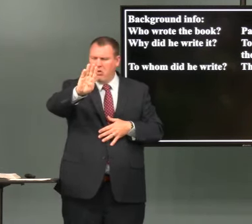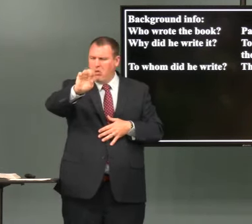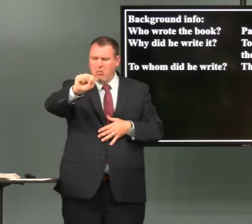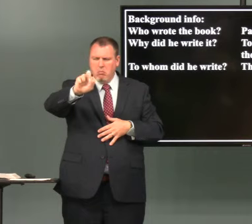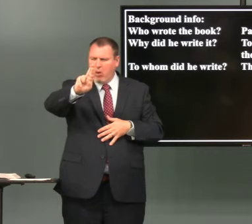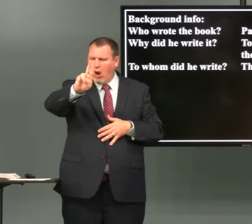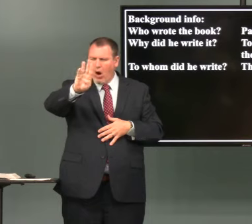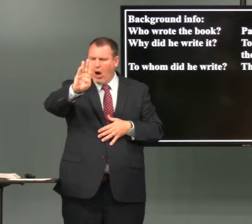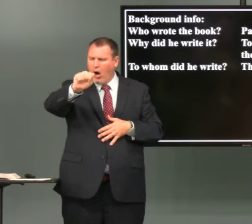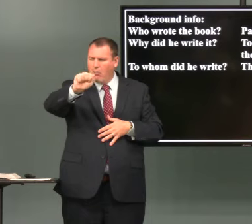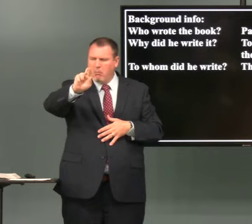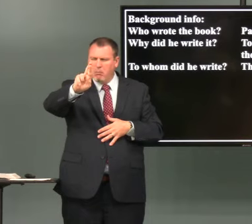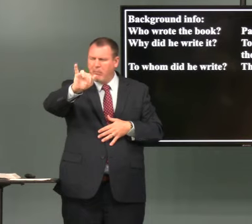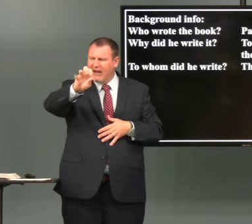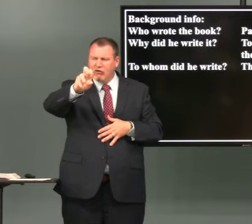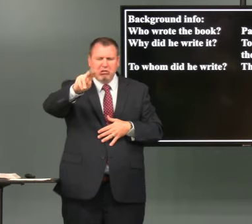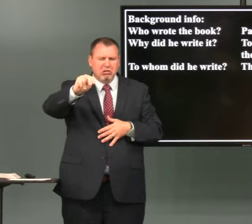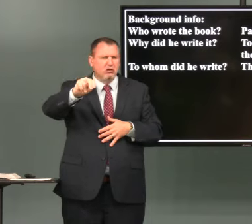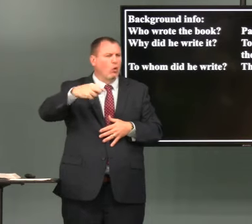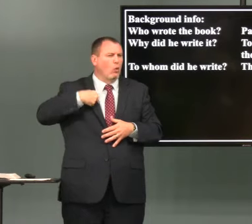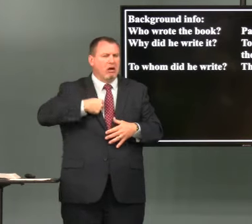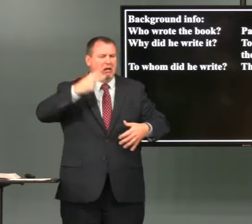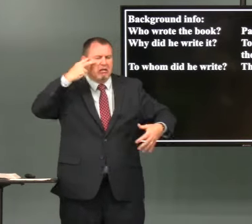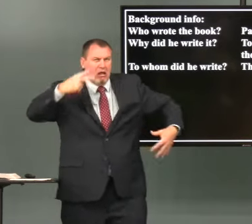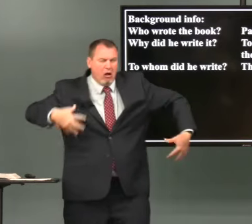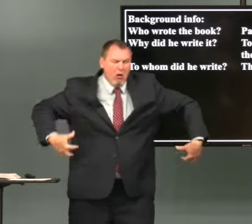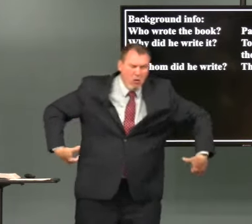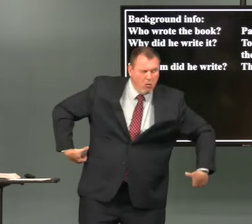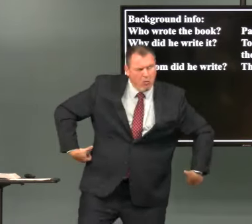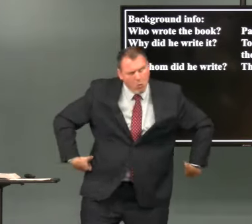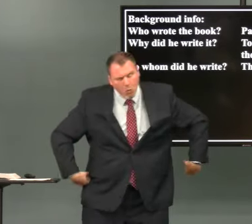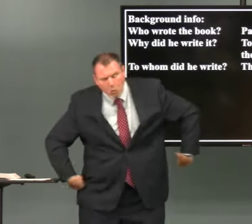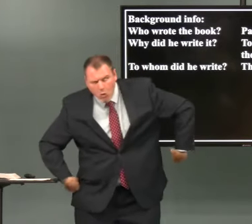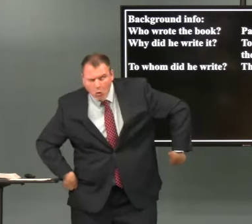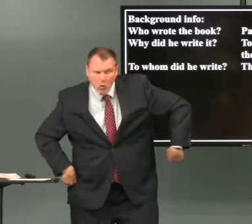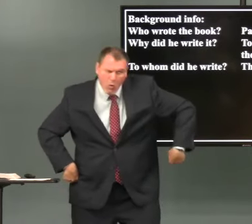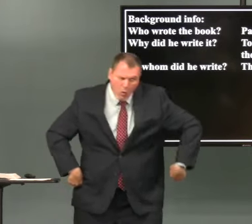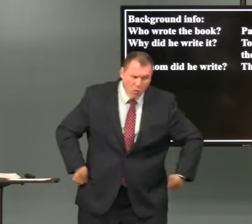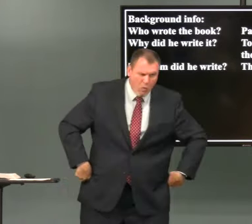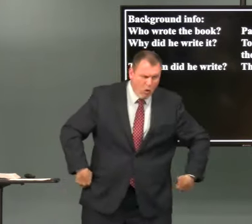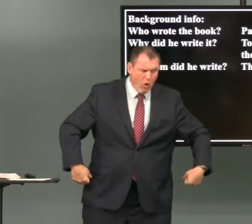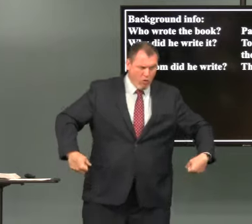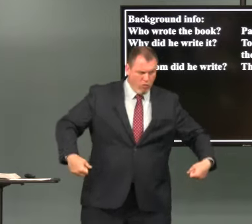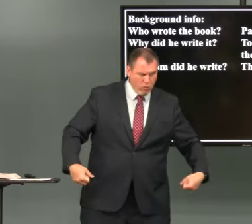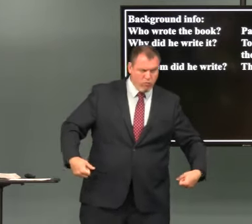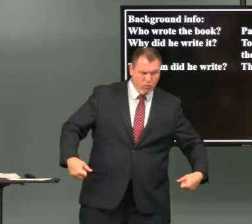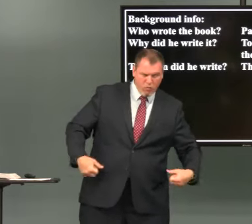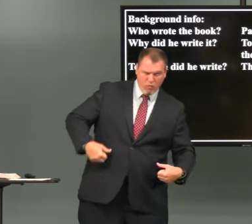barbarians so who are barbarians we think you know like caveman type people